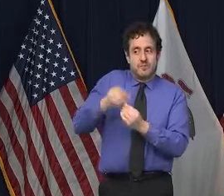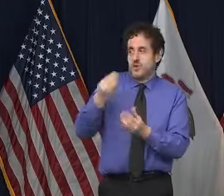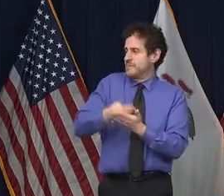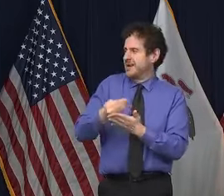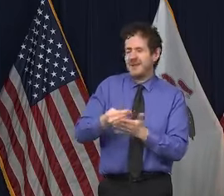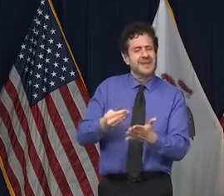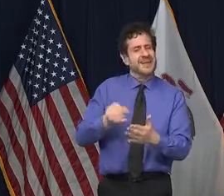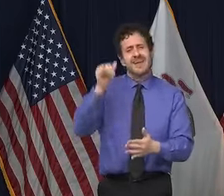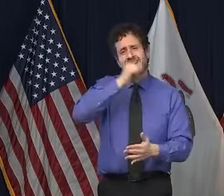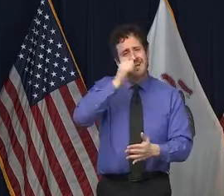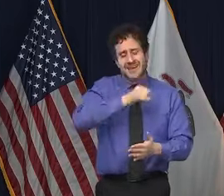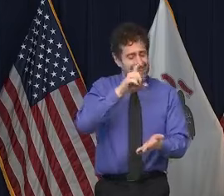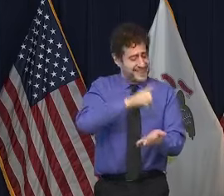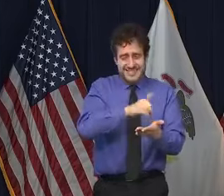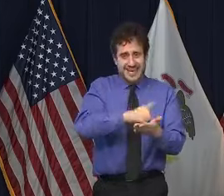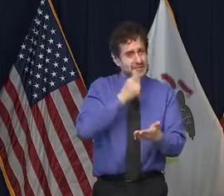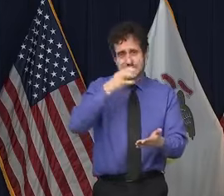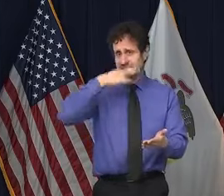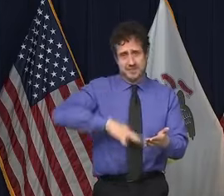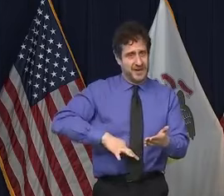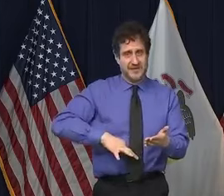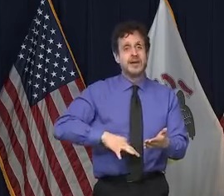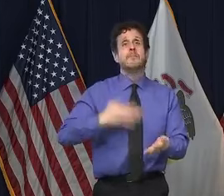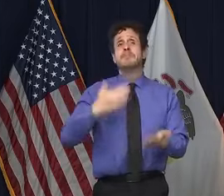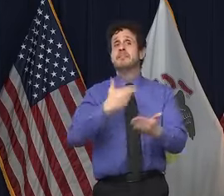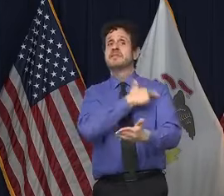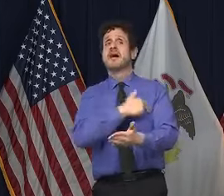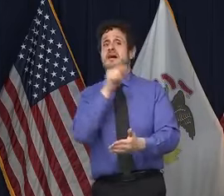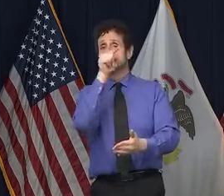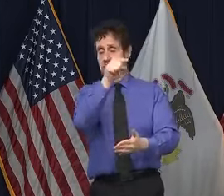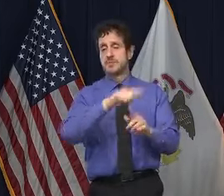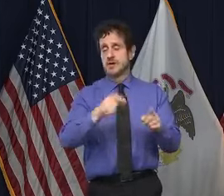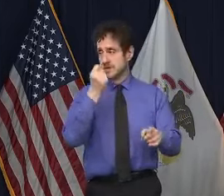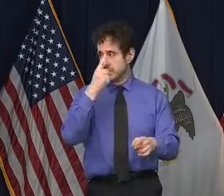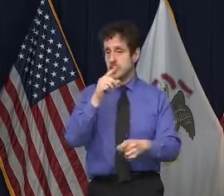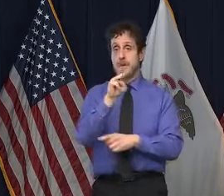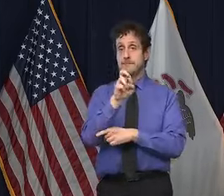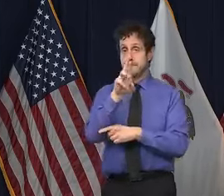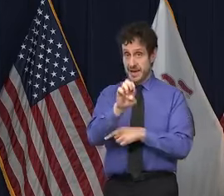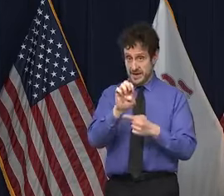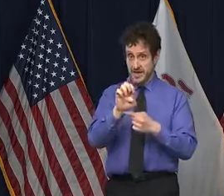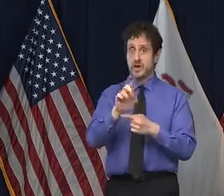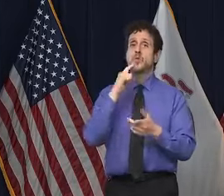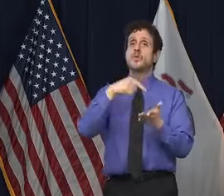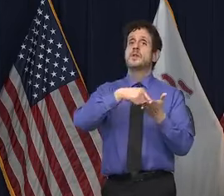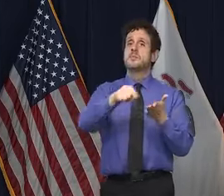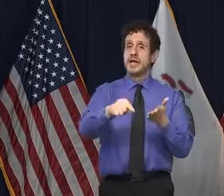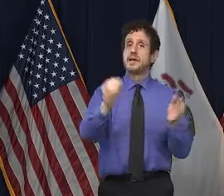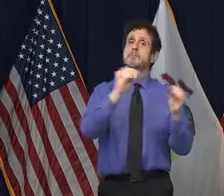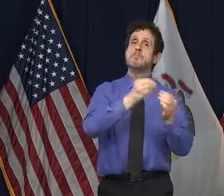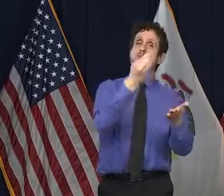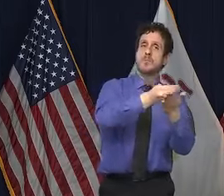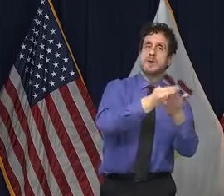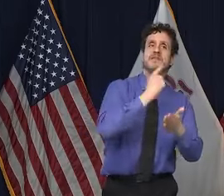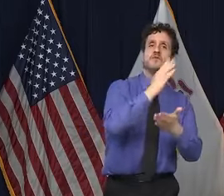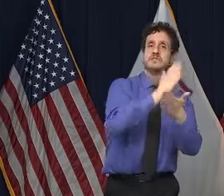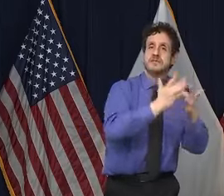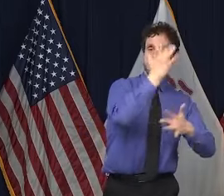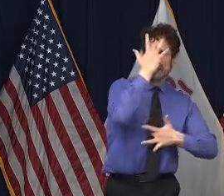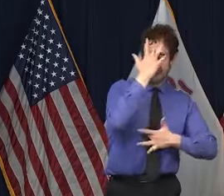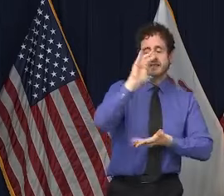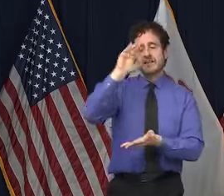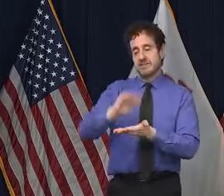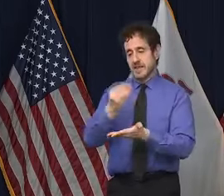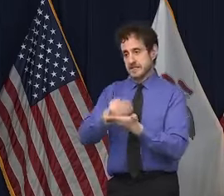that seems kind of far-fetched to me. But just recognize that Medicare does, in fact, pay a different rate for different types of